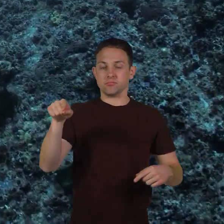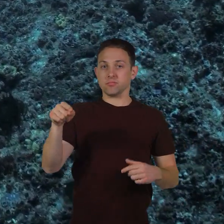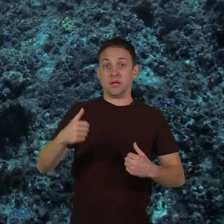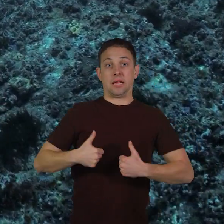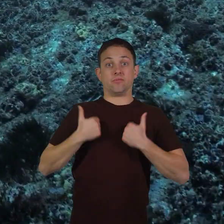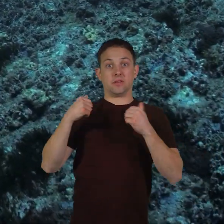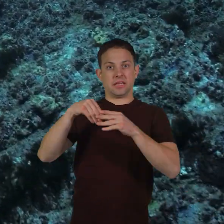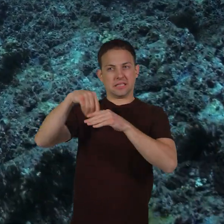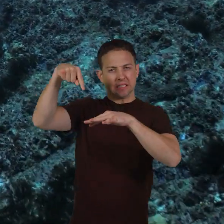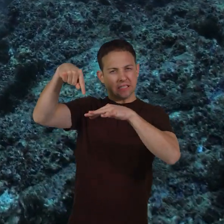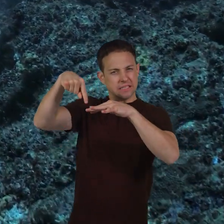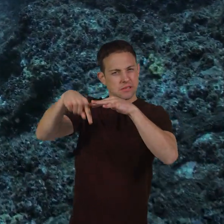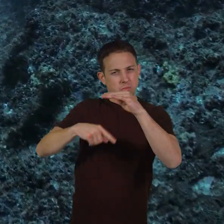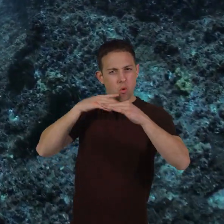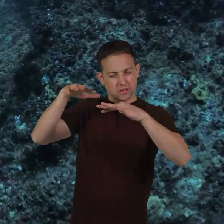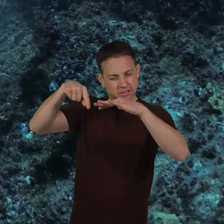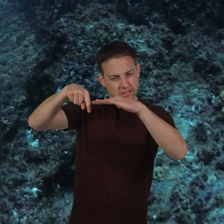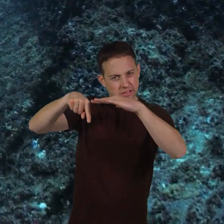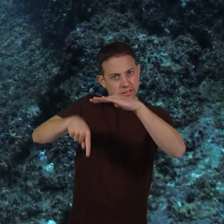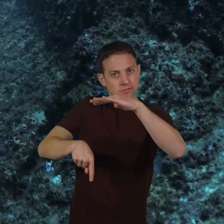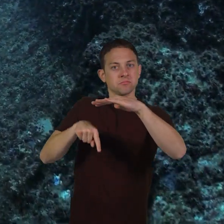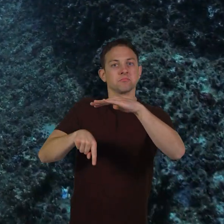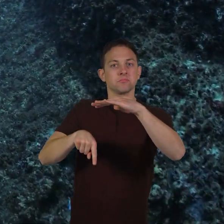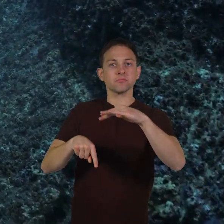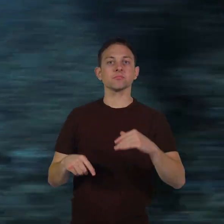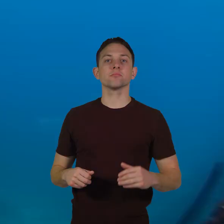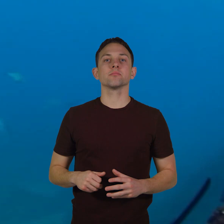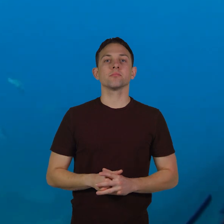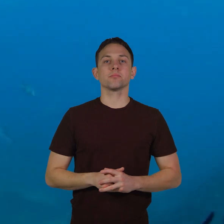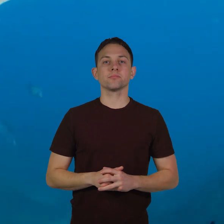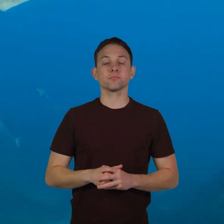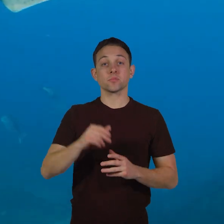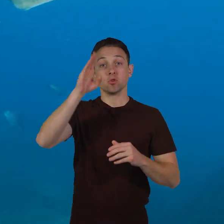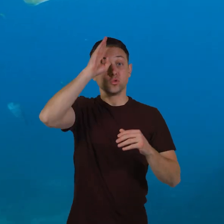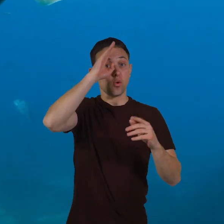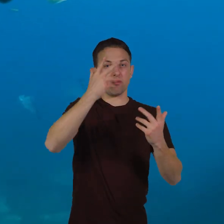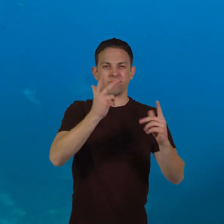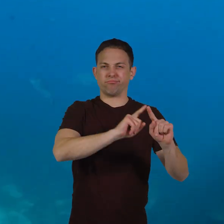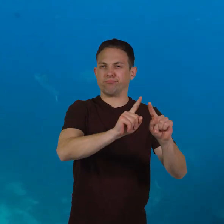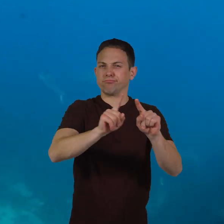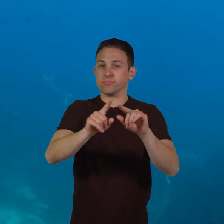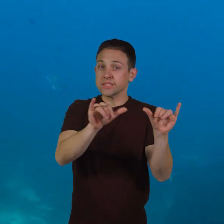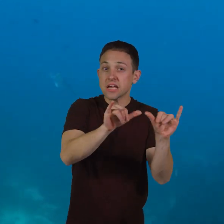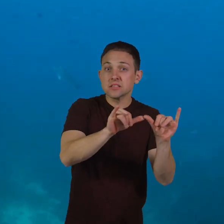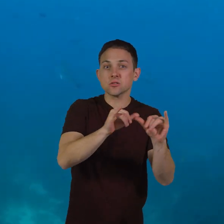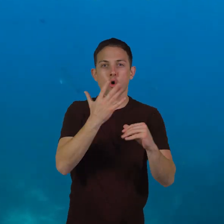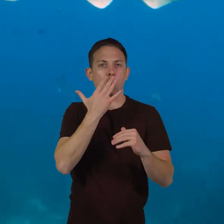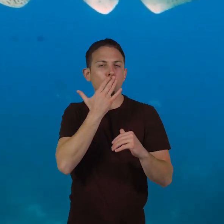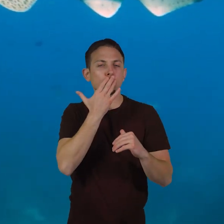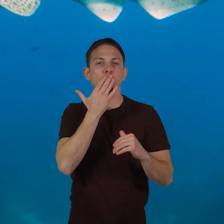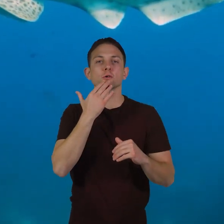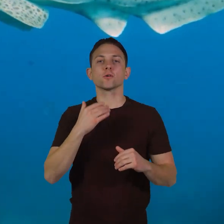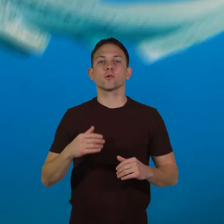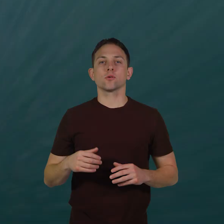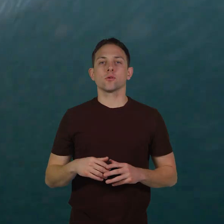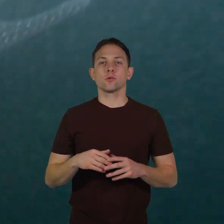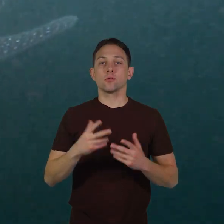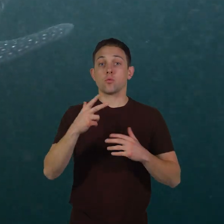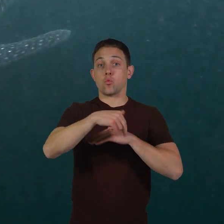living in the deepest parts of the ocean. Sharks come in all sizes and colors. The whale